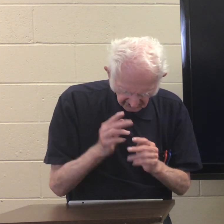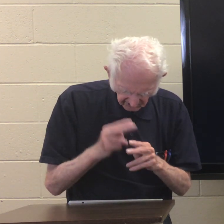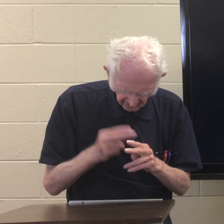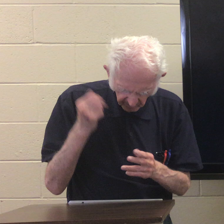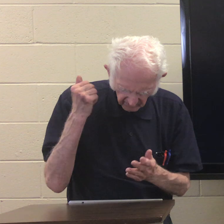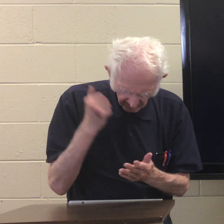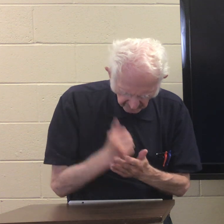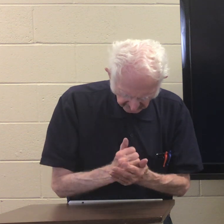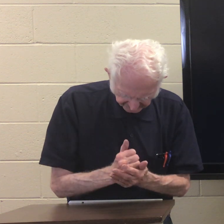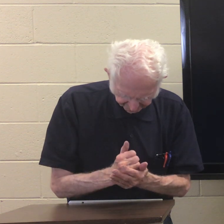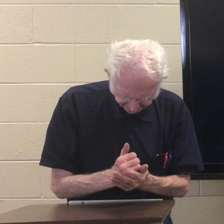Jesus name amen